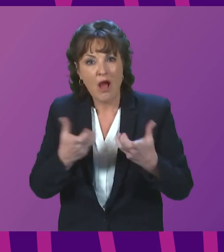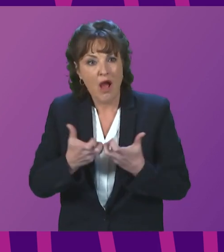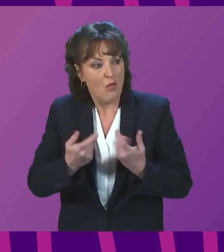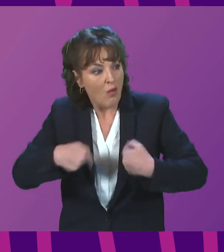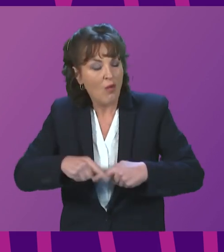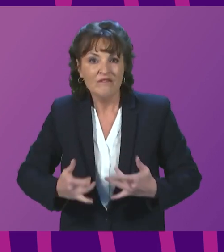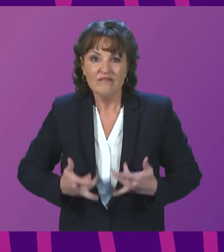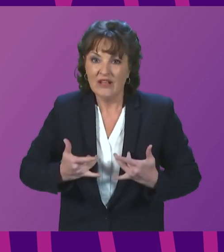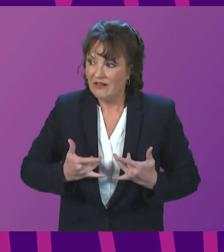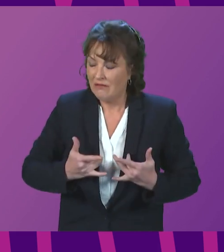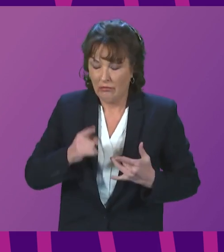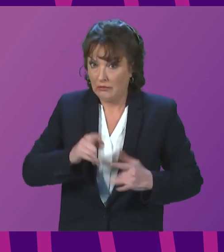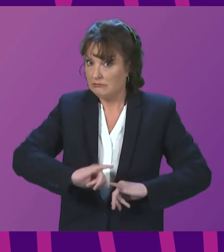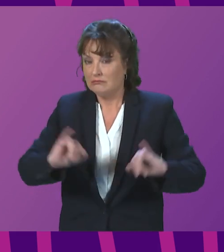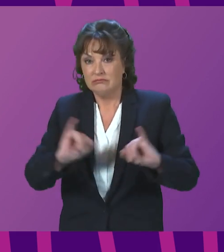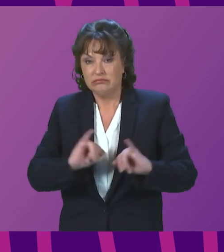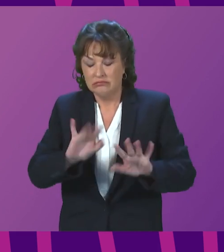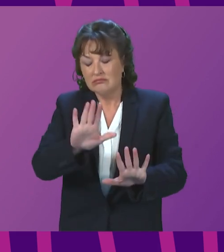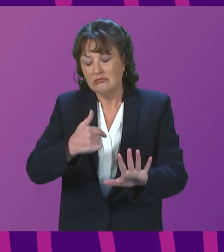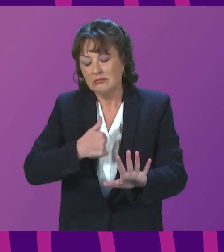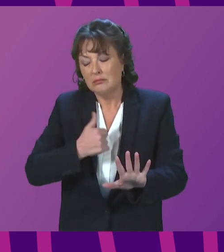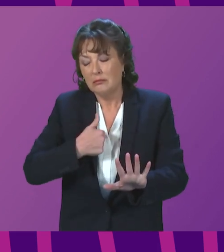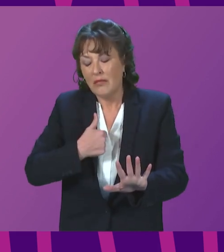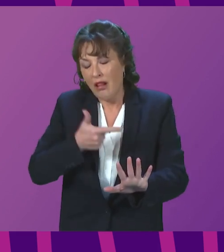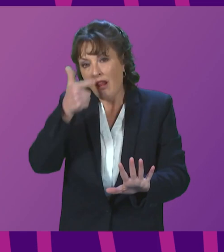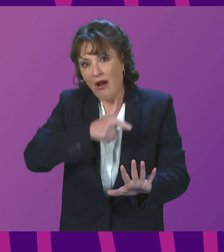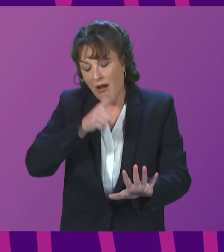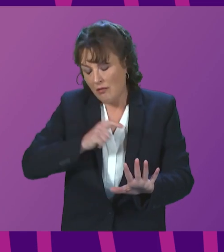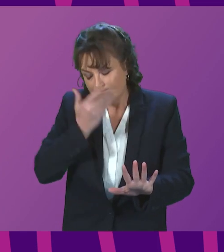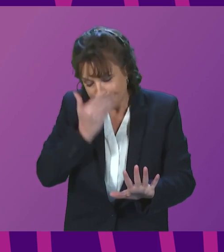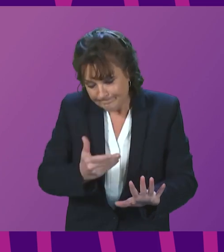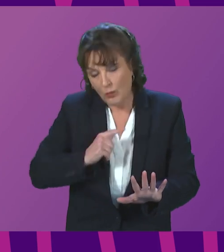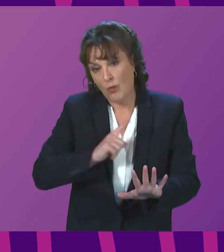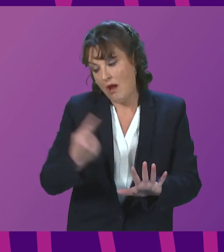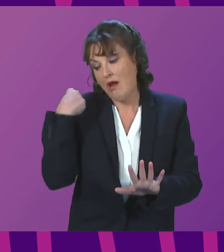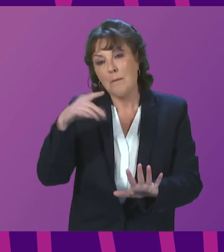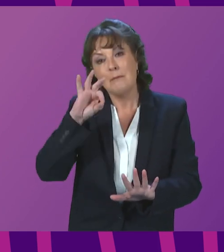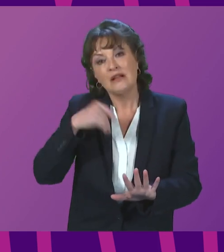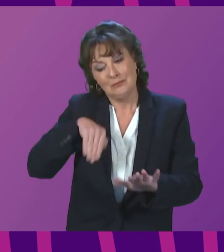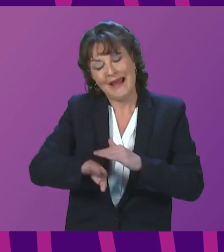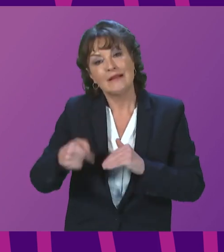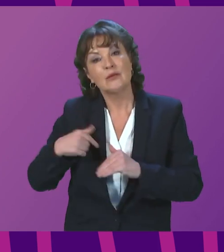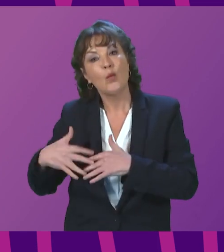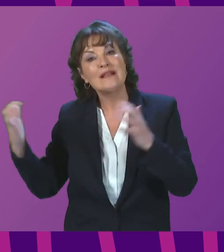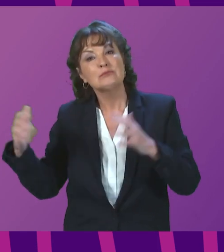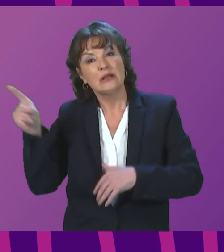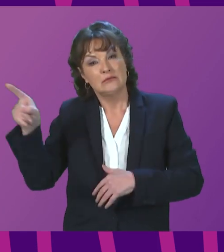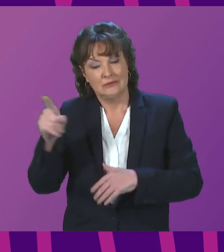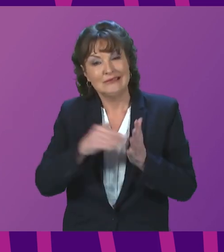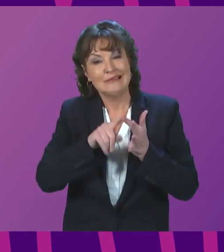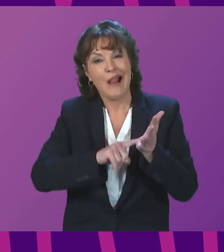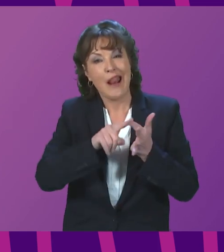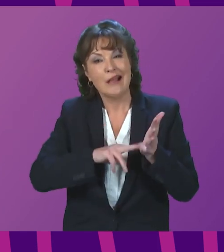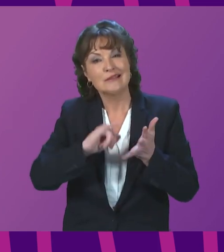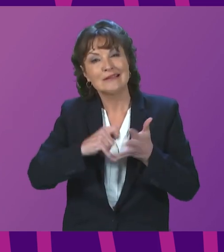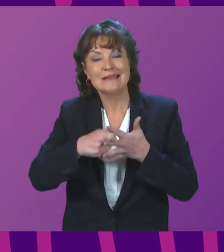I had the honour of being in the UK Parliament on Monday to hear President Zelensky address the chamber. He spoke then of 50 children already